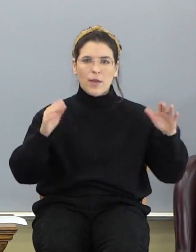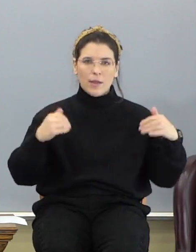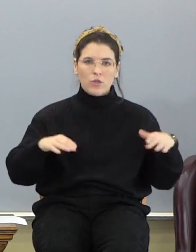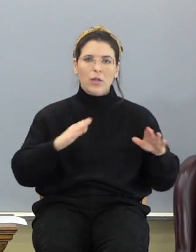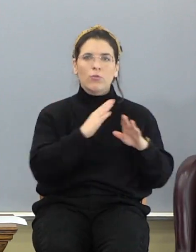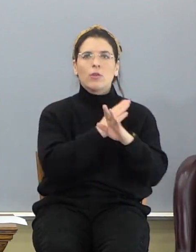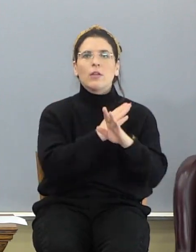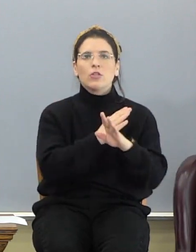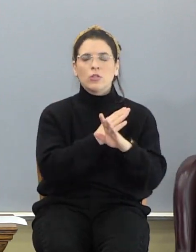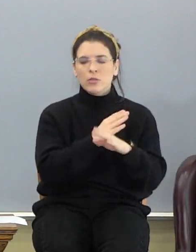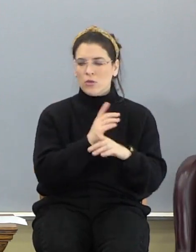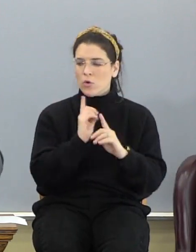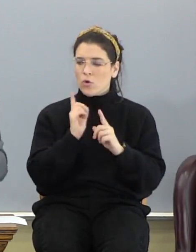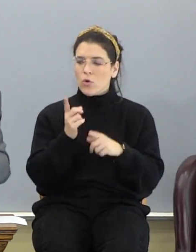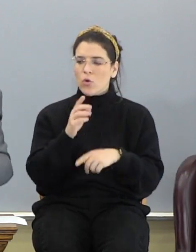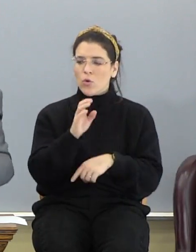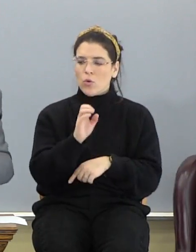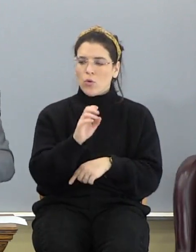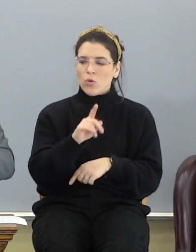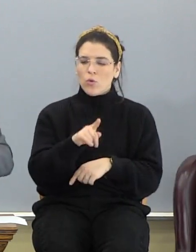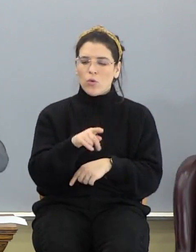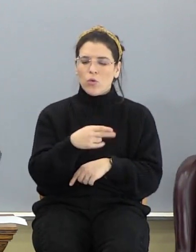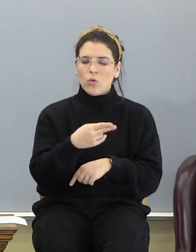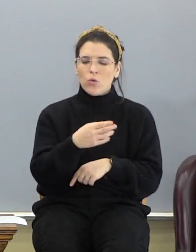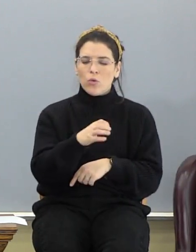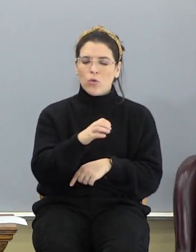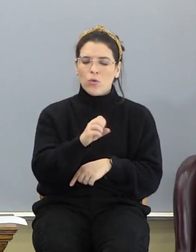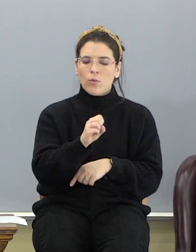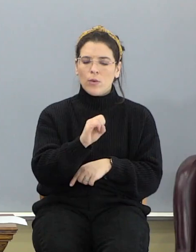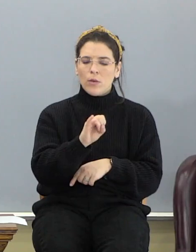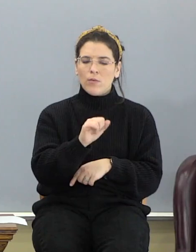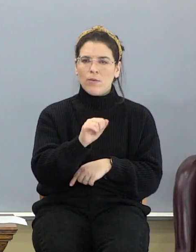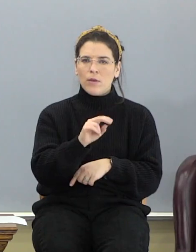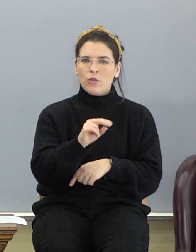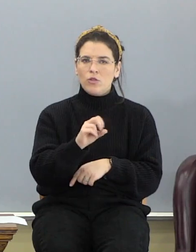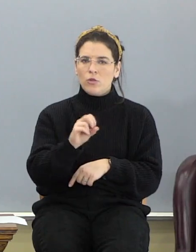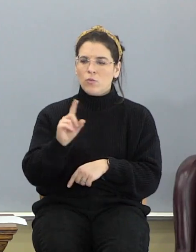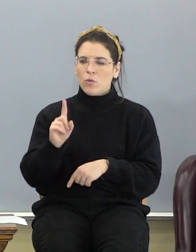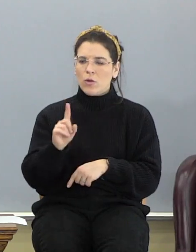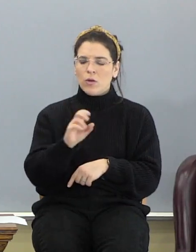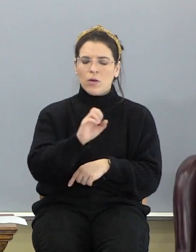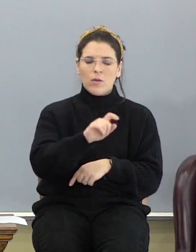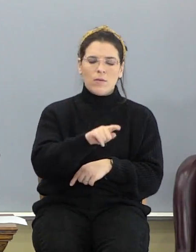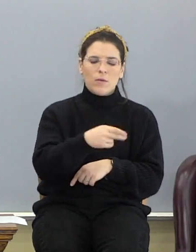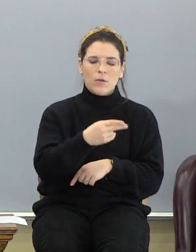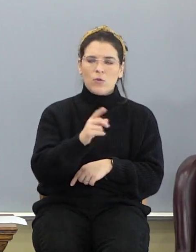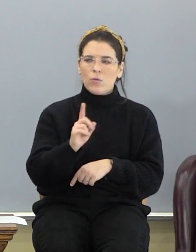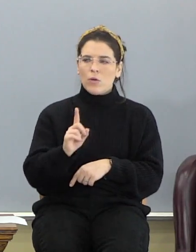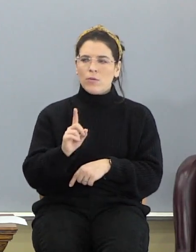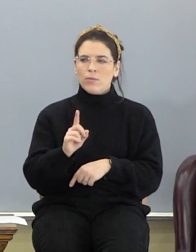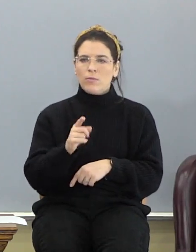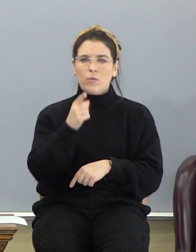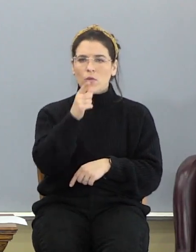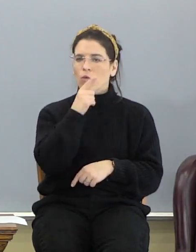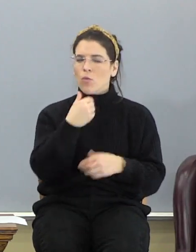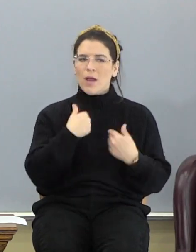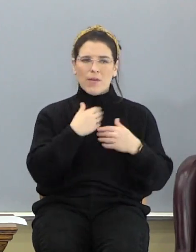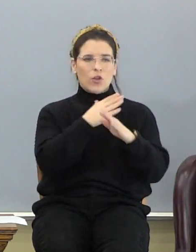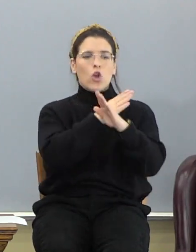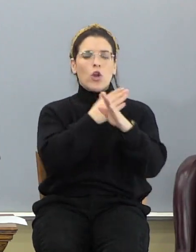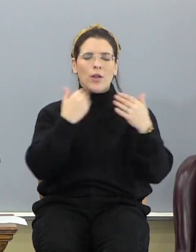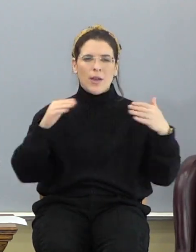protection. Come with me to Ephesians chapter 1. You don't have, you don't, you don't have a guardian angel because you don't need a guardian angel.